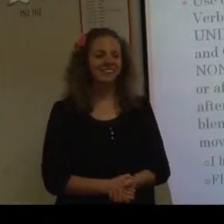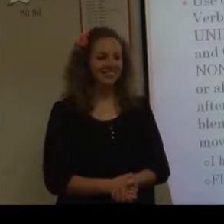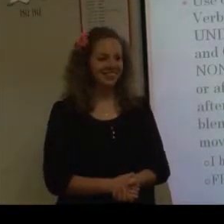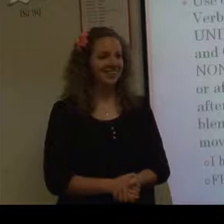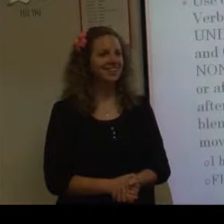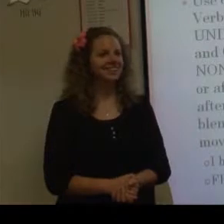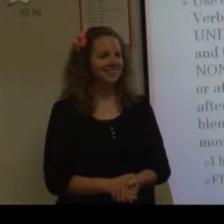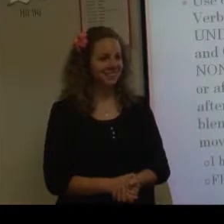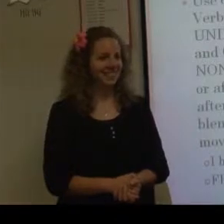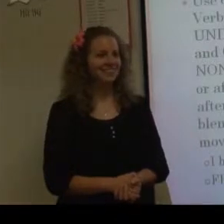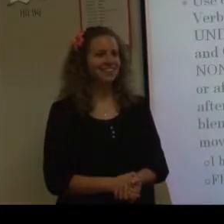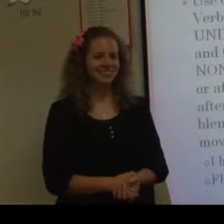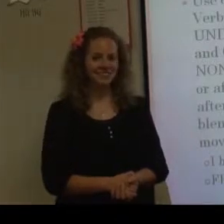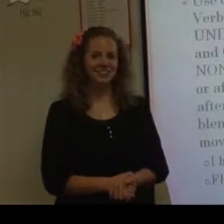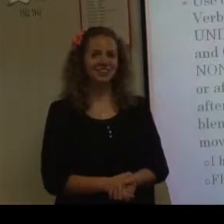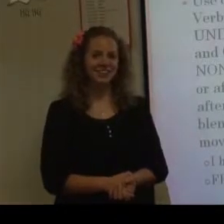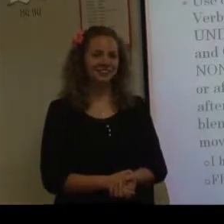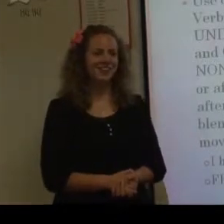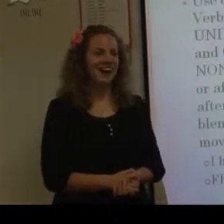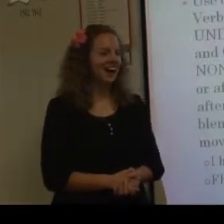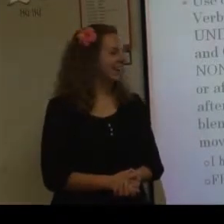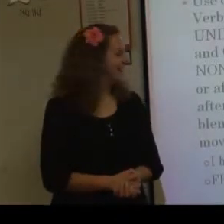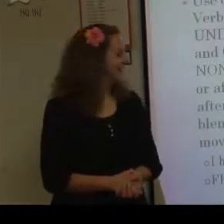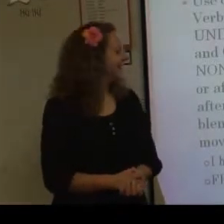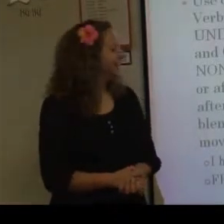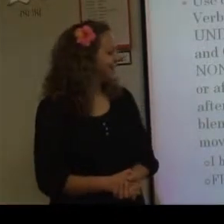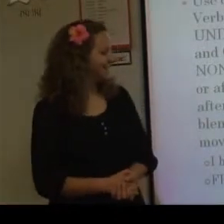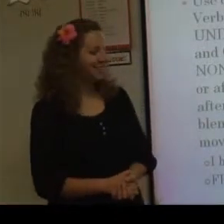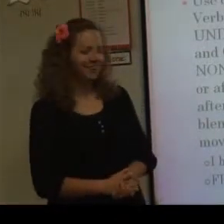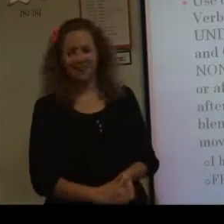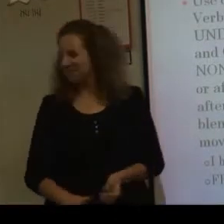Okay, so guys are doing good. Wow, I like this. Okay.